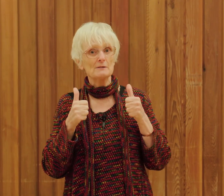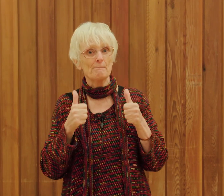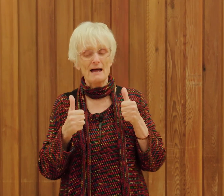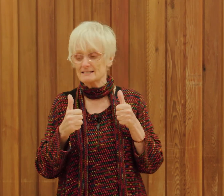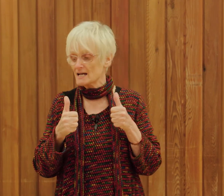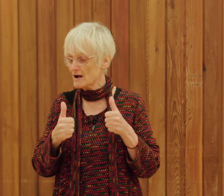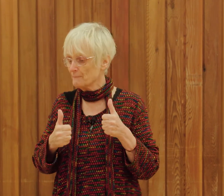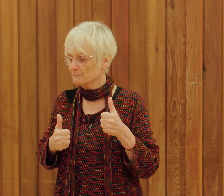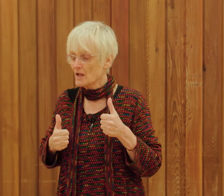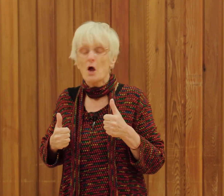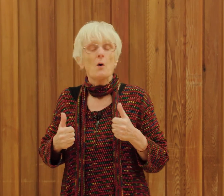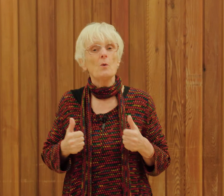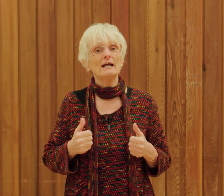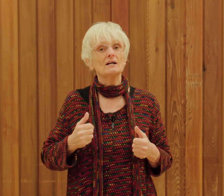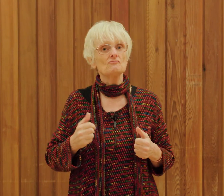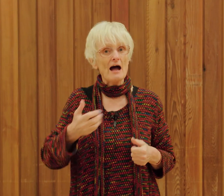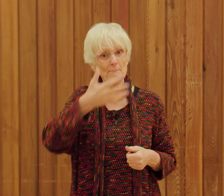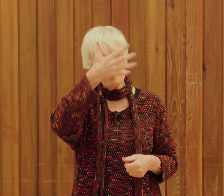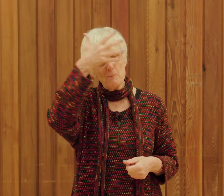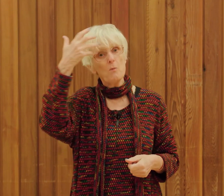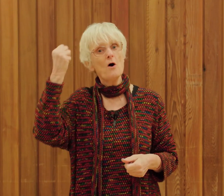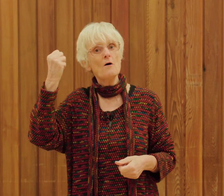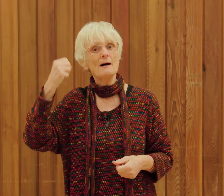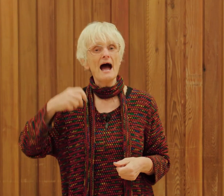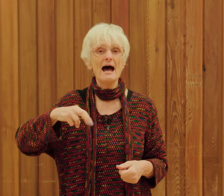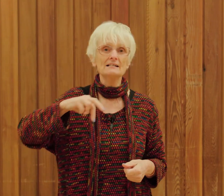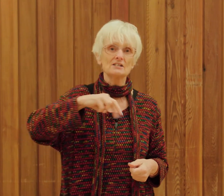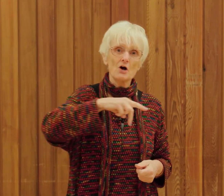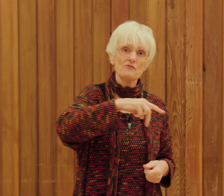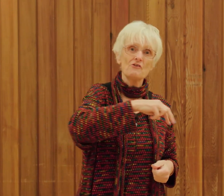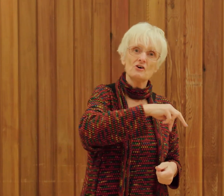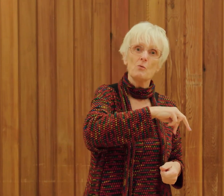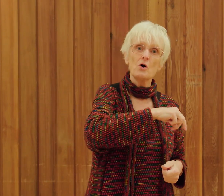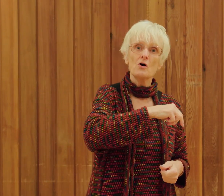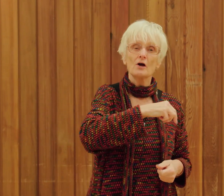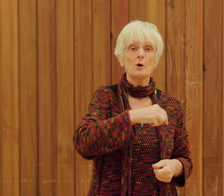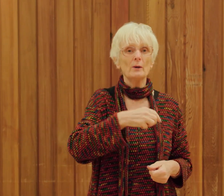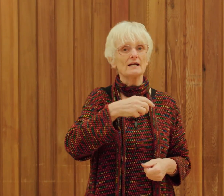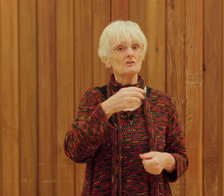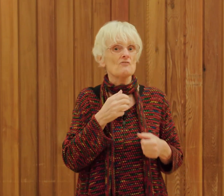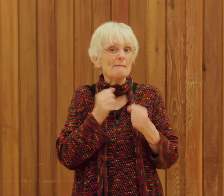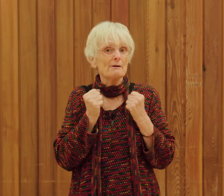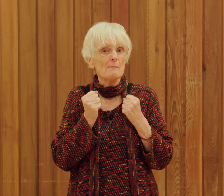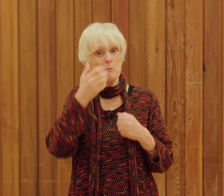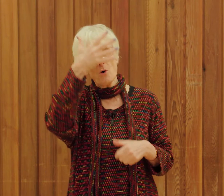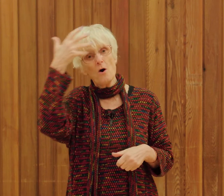better we can wrap up warm and go for a walk we can wrap up warm